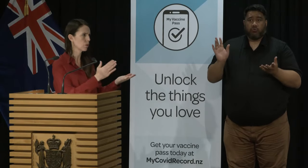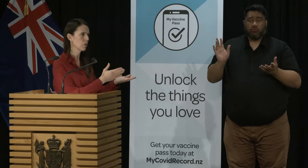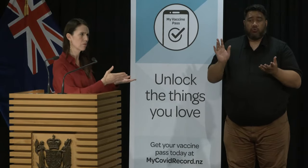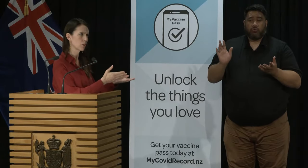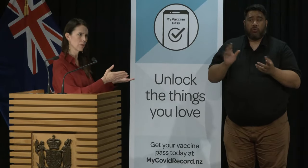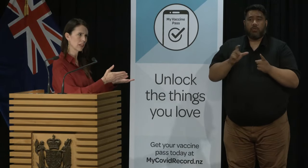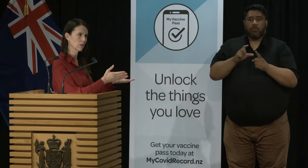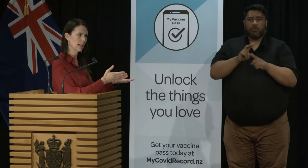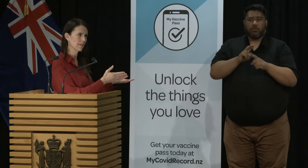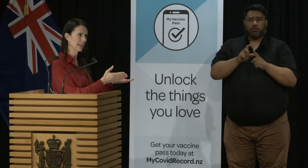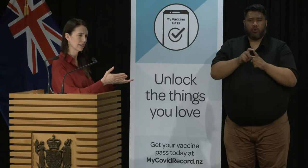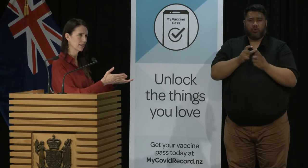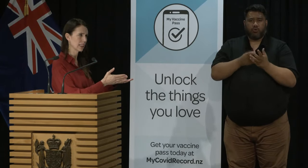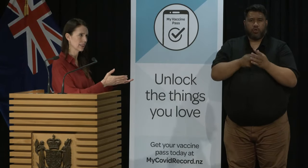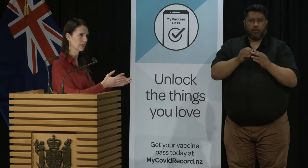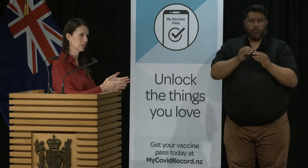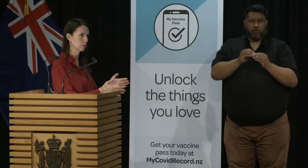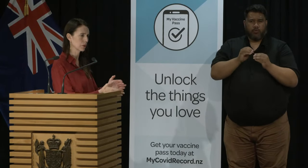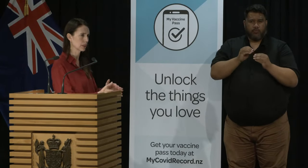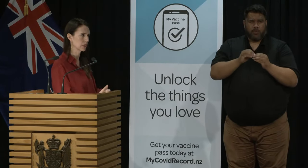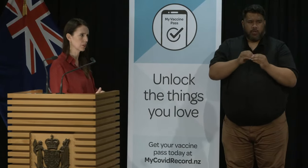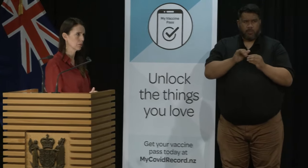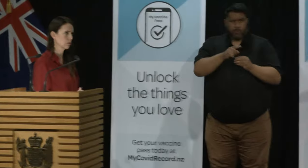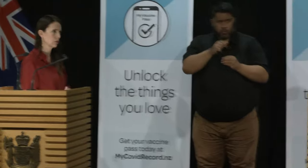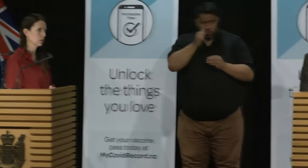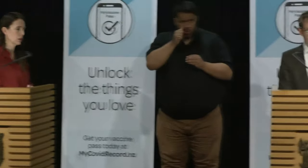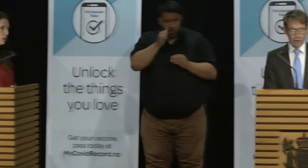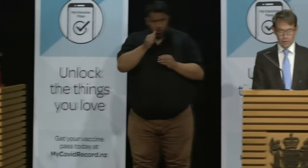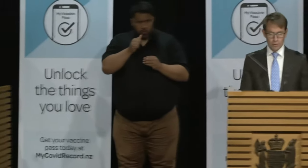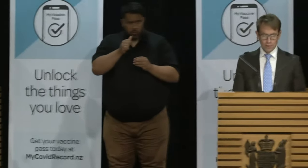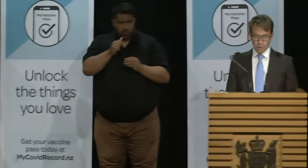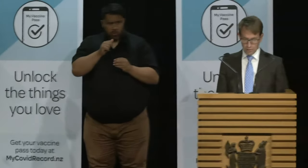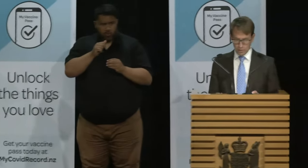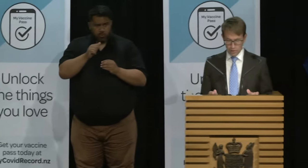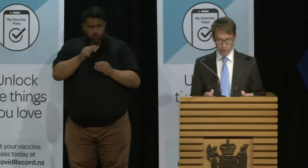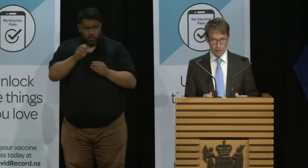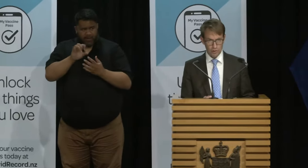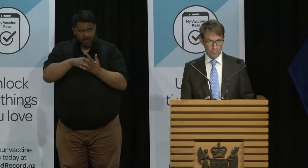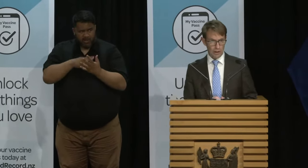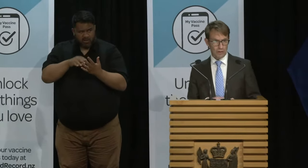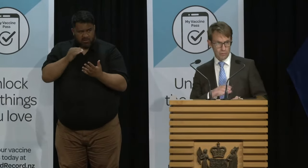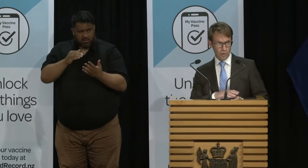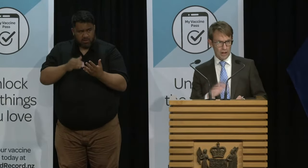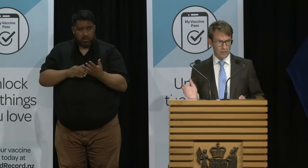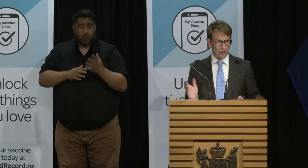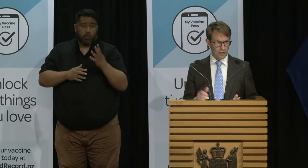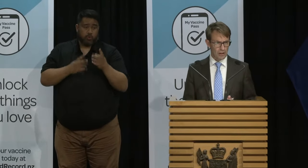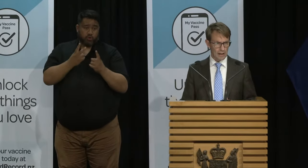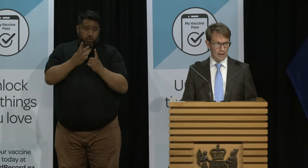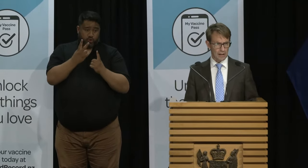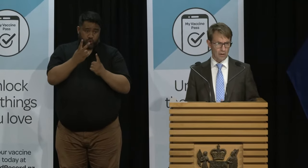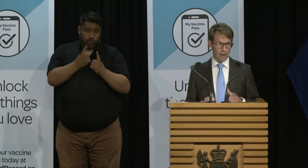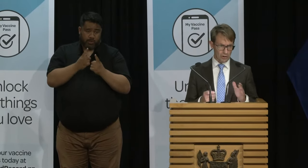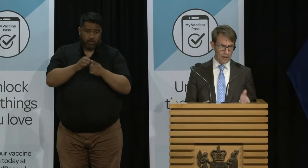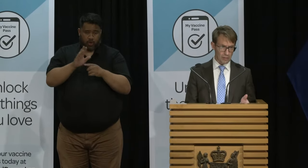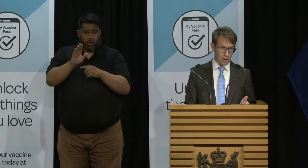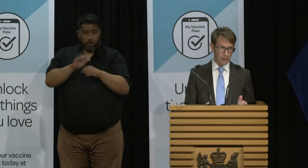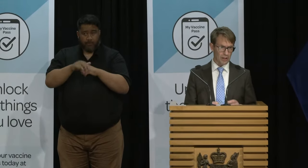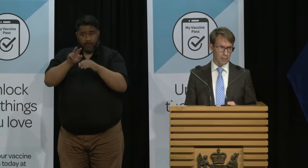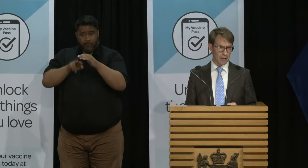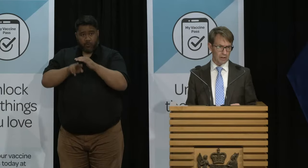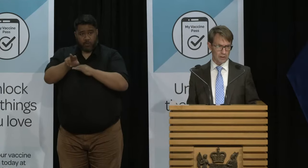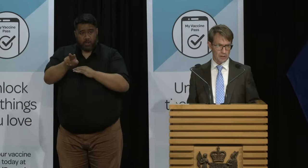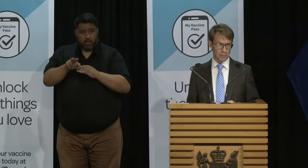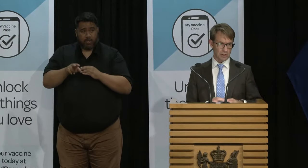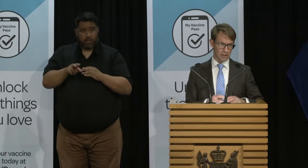breakdown you may not have that data though broken down do you? No so well two things around the forecasting I don't have it